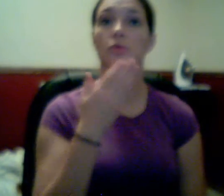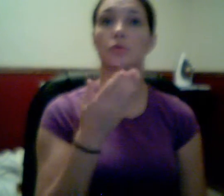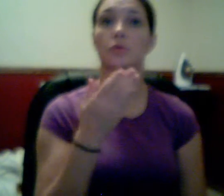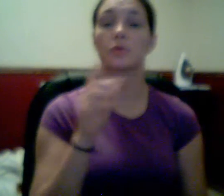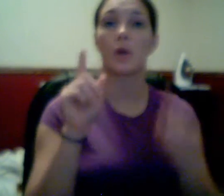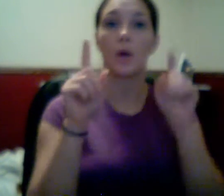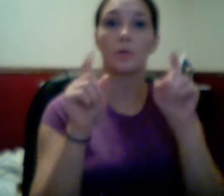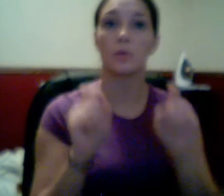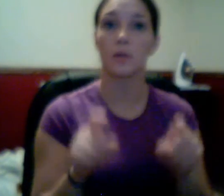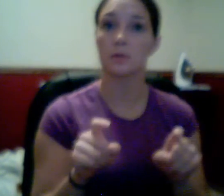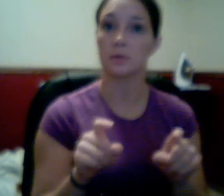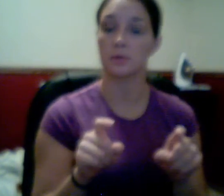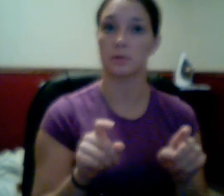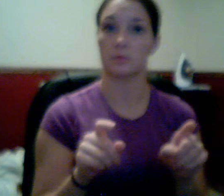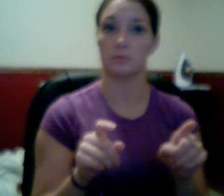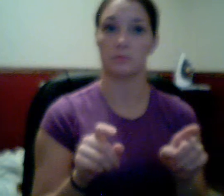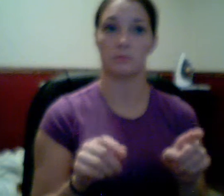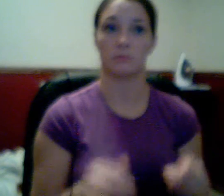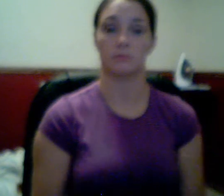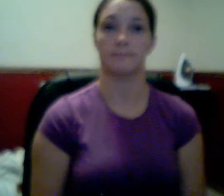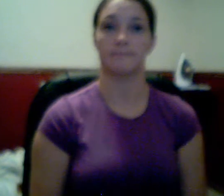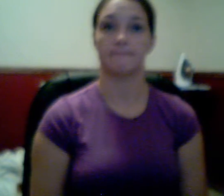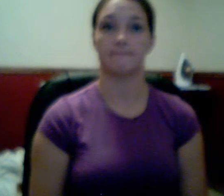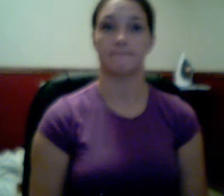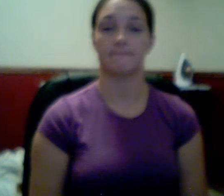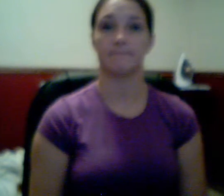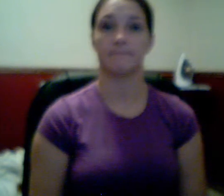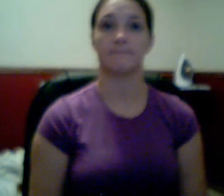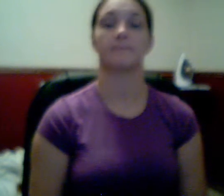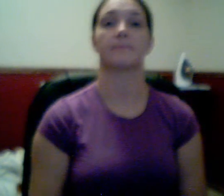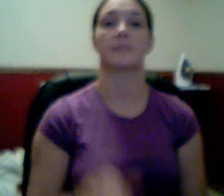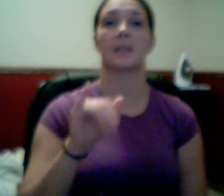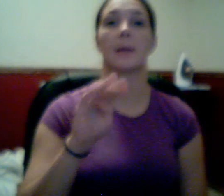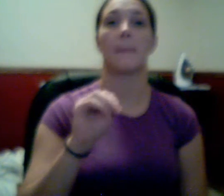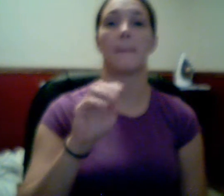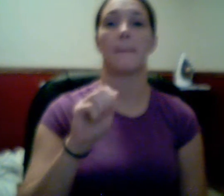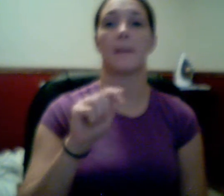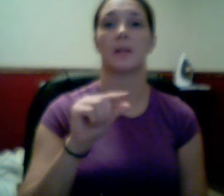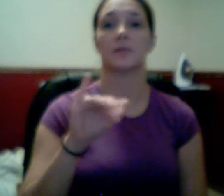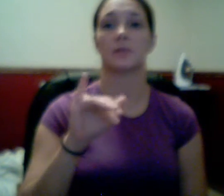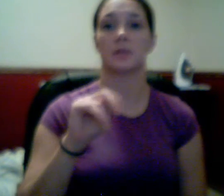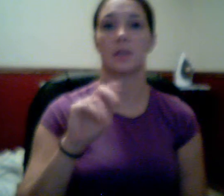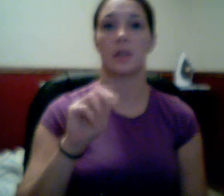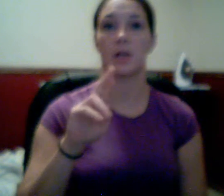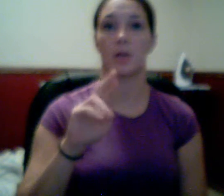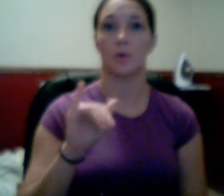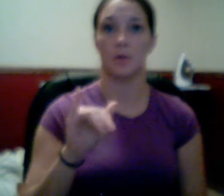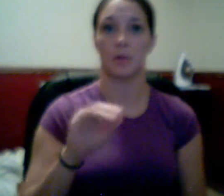that case, we have what I call imaginary numbers. And they're represented by a lowercase i.